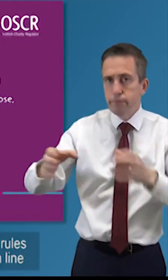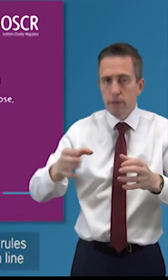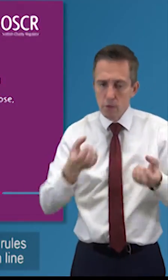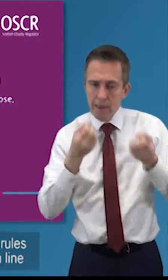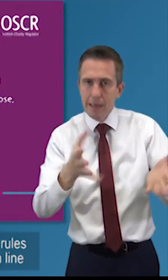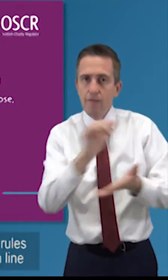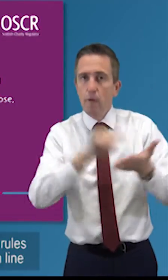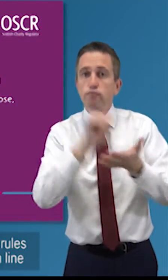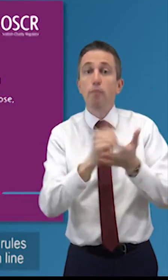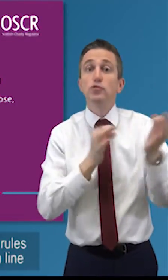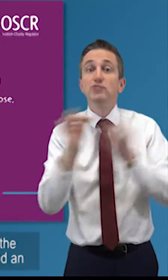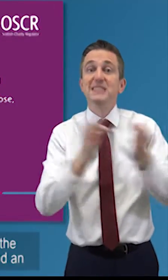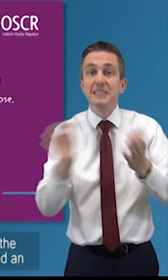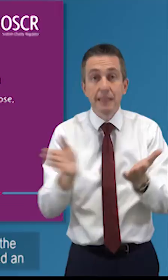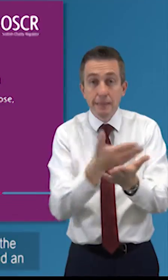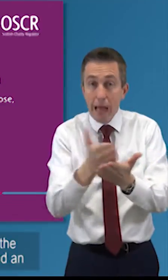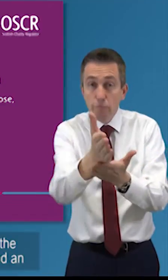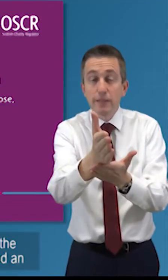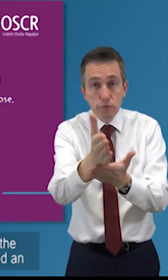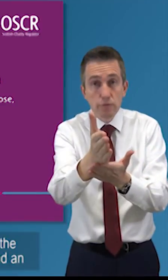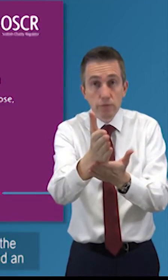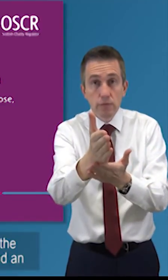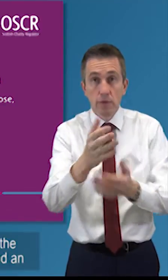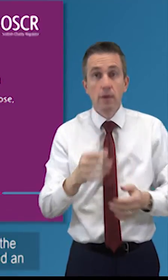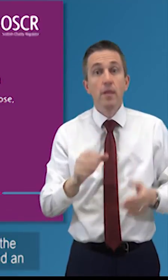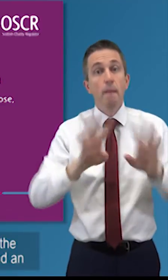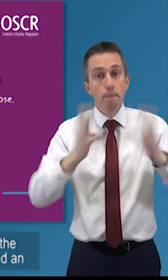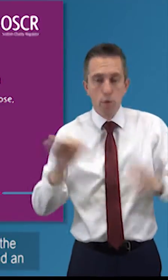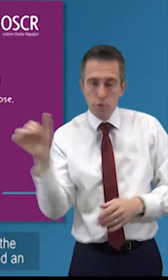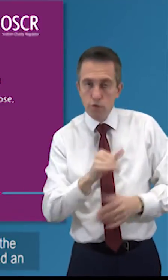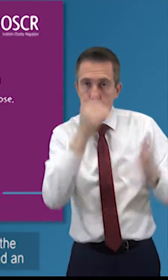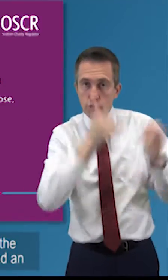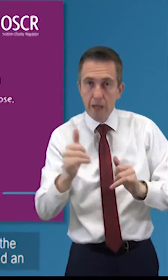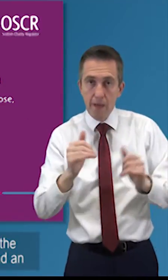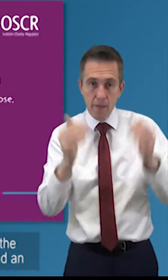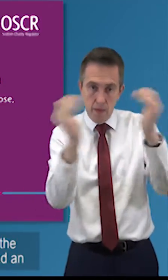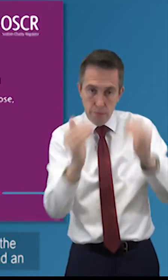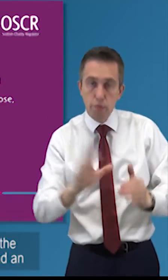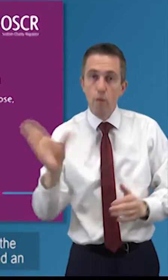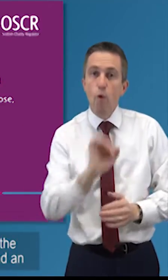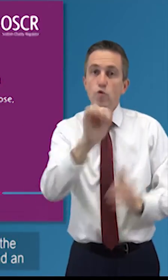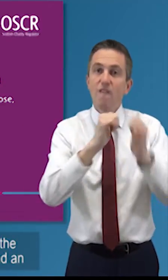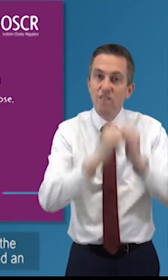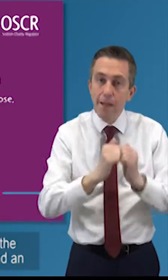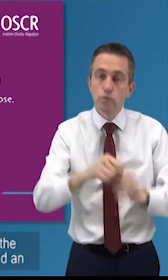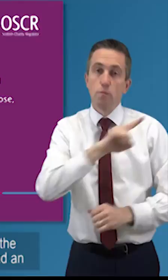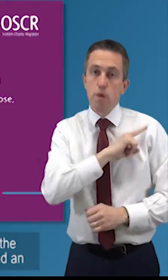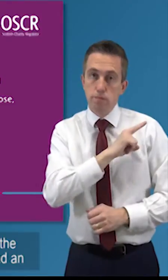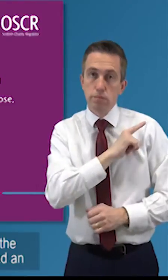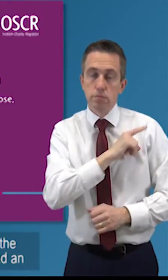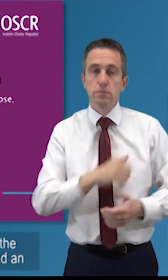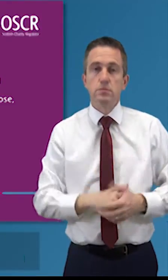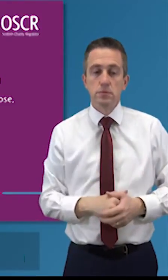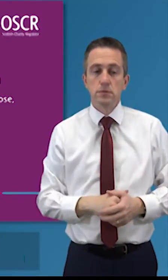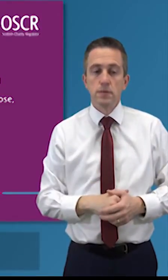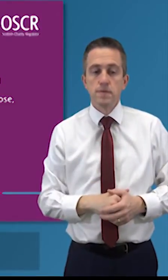strategic direction in line with the purpose but in line with the visions and the values and that's an interesting one